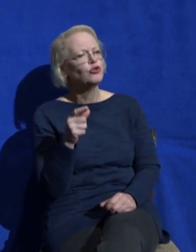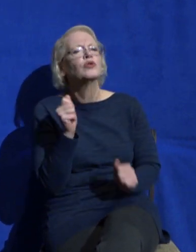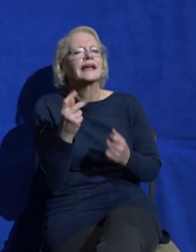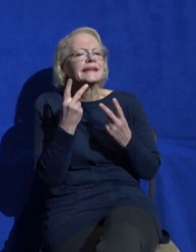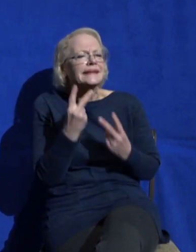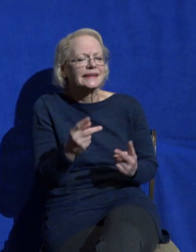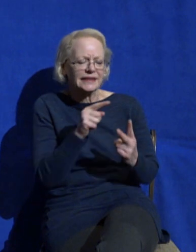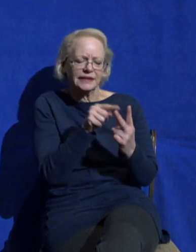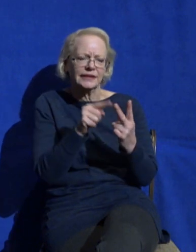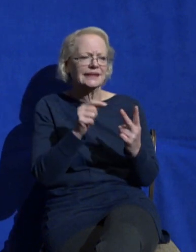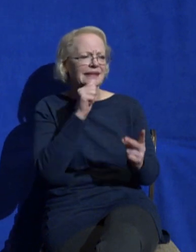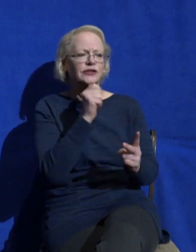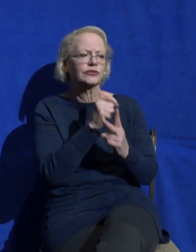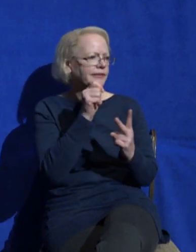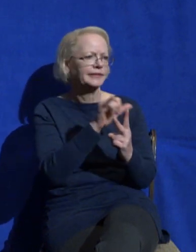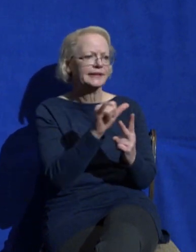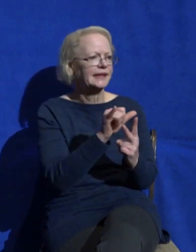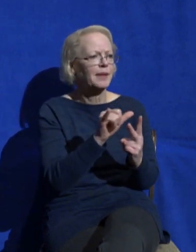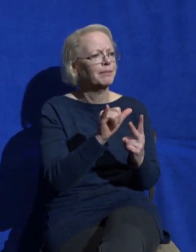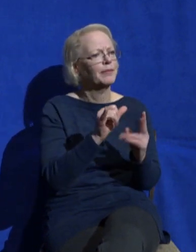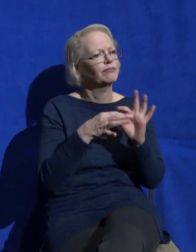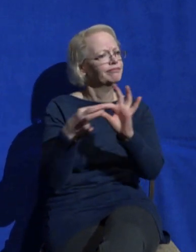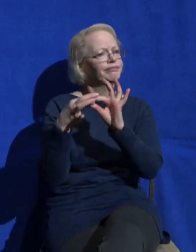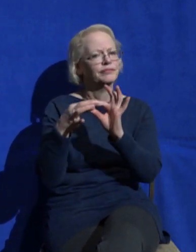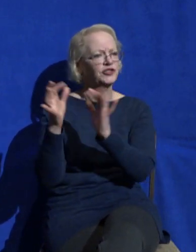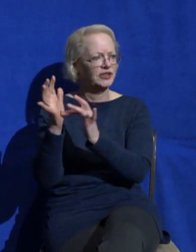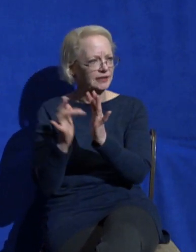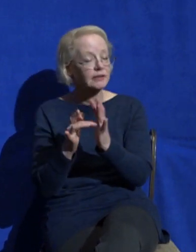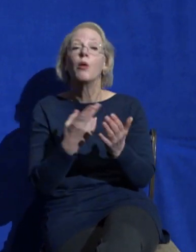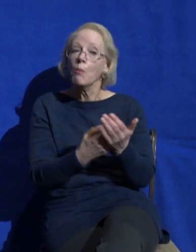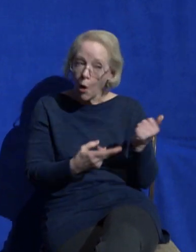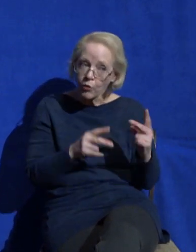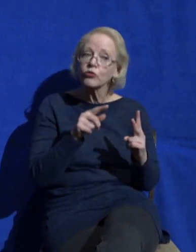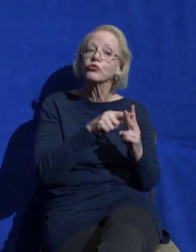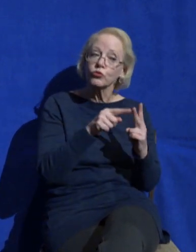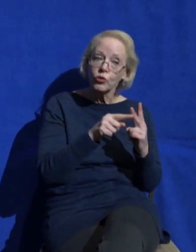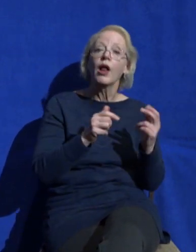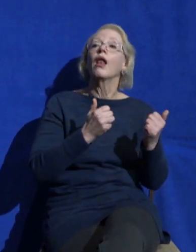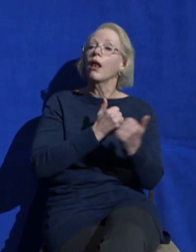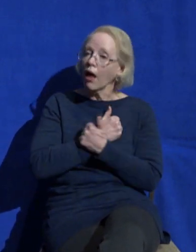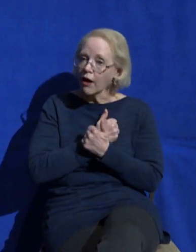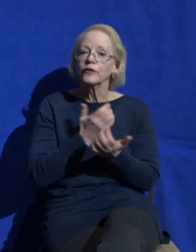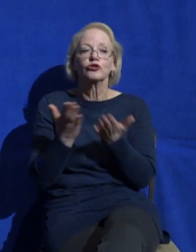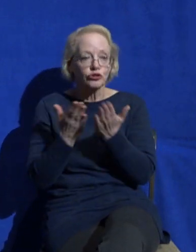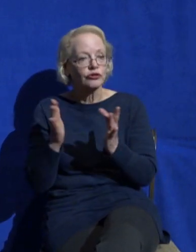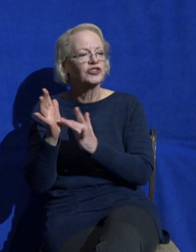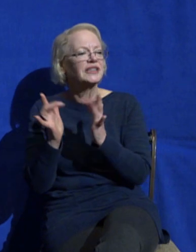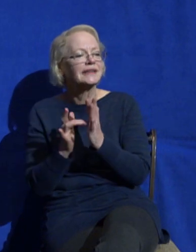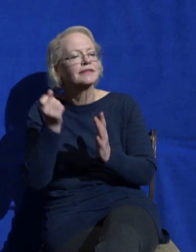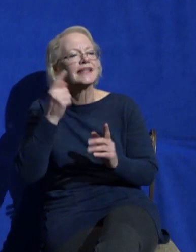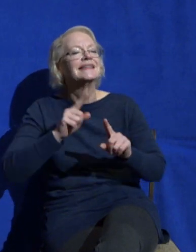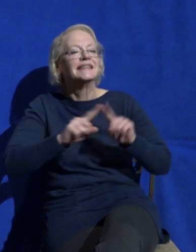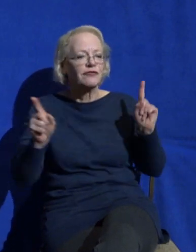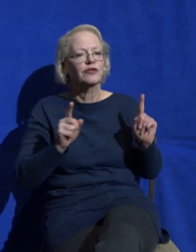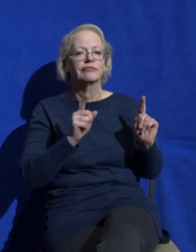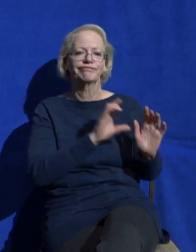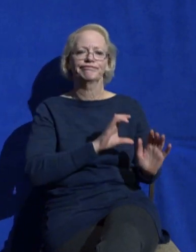sisters relate to Jesus. They both love and serve Jesus in their own ways. And I had never noticed this until